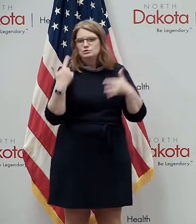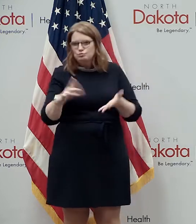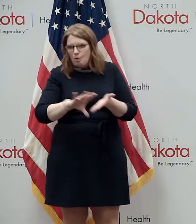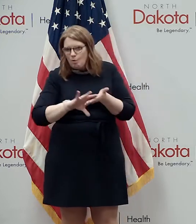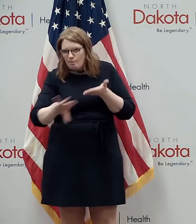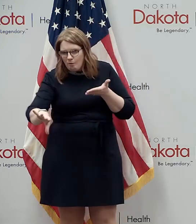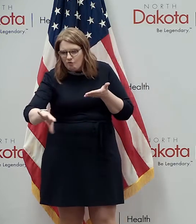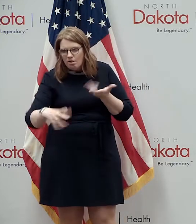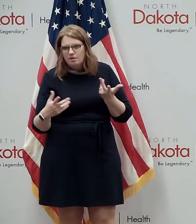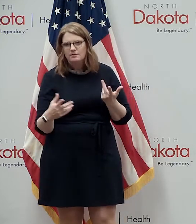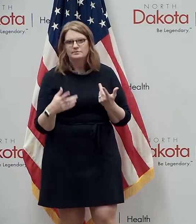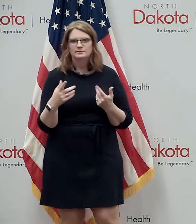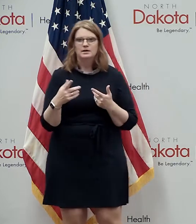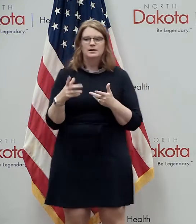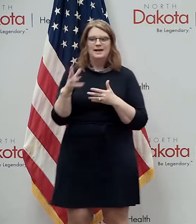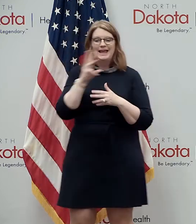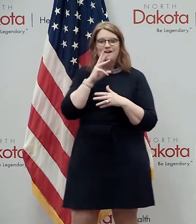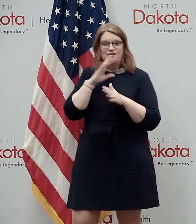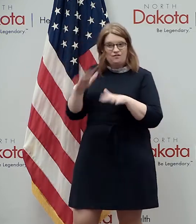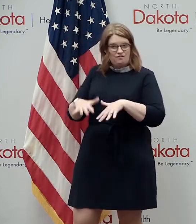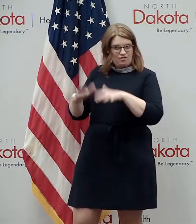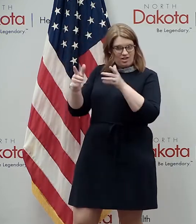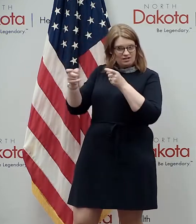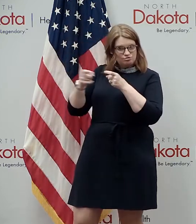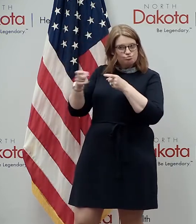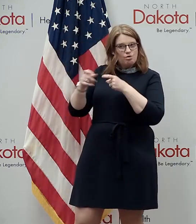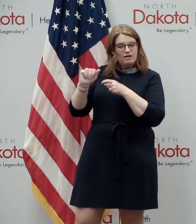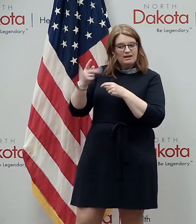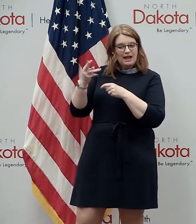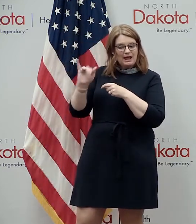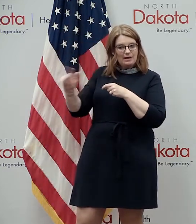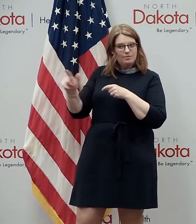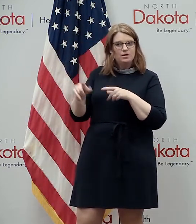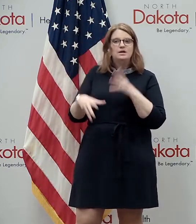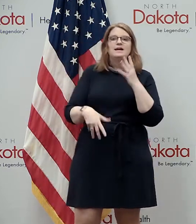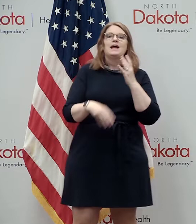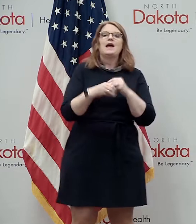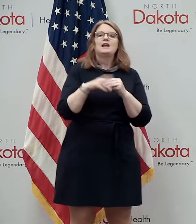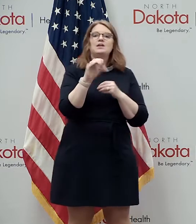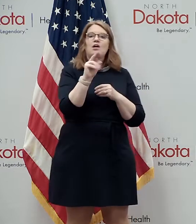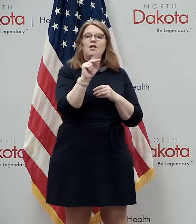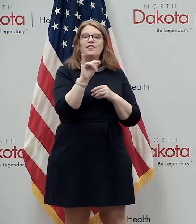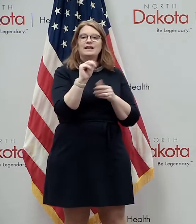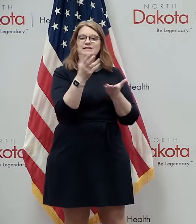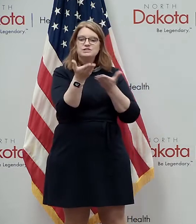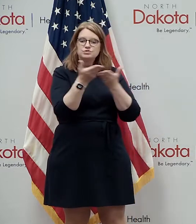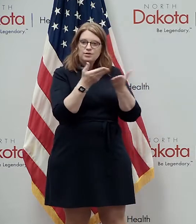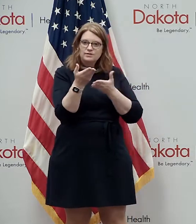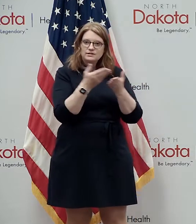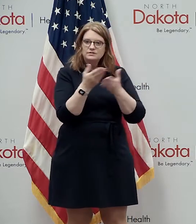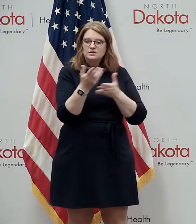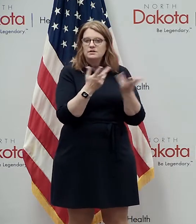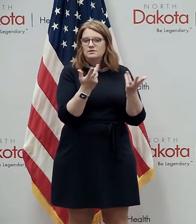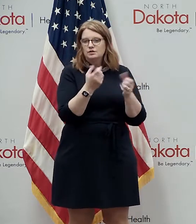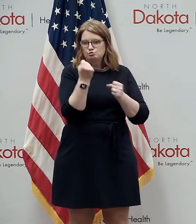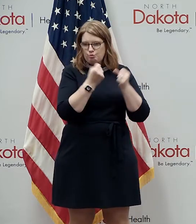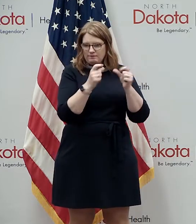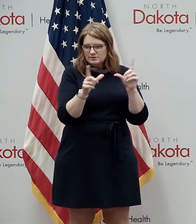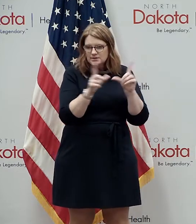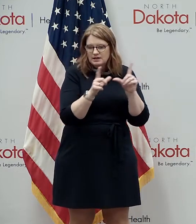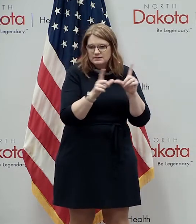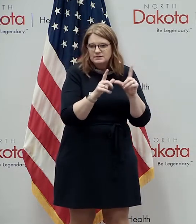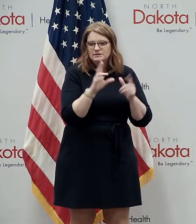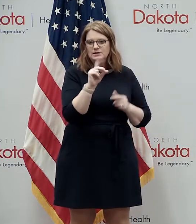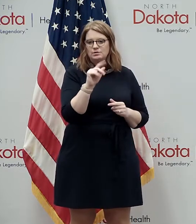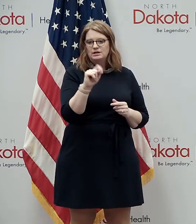in march and doing flood control in april the expanded online services for driver's license and motor vehicle customers at